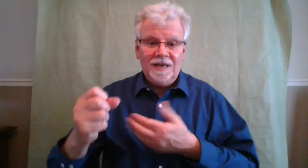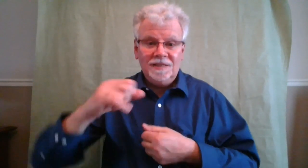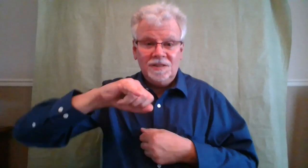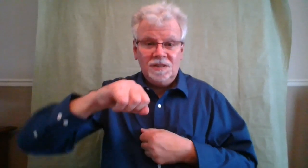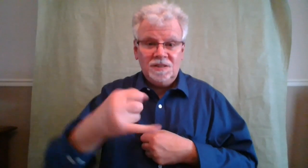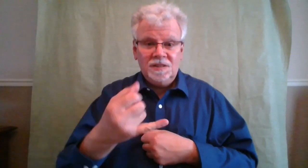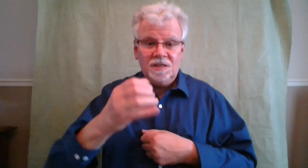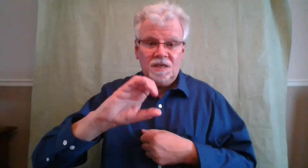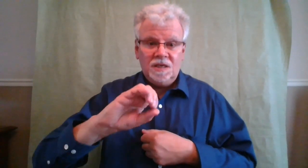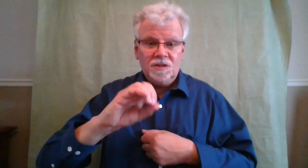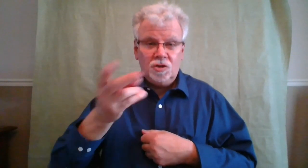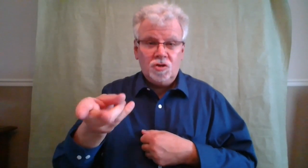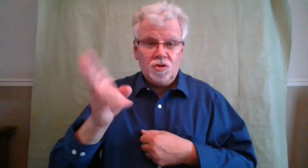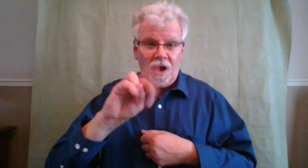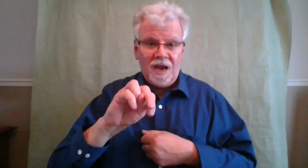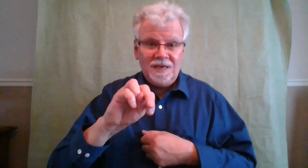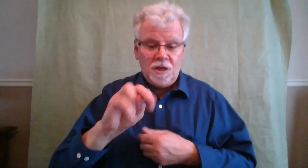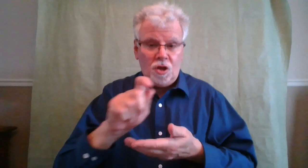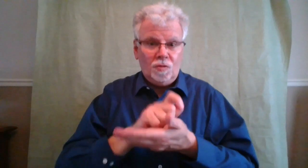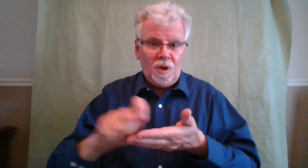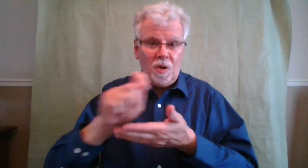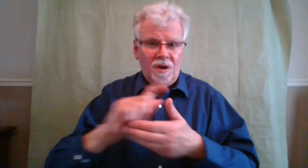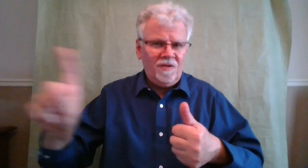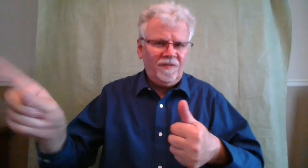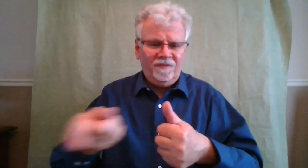A reading from the first letter of St. John.